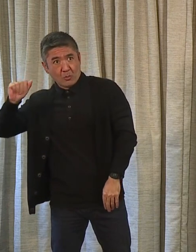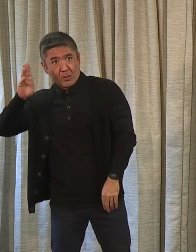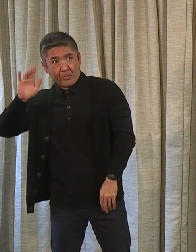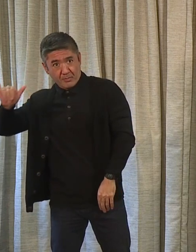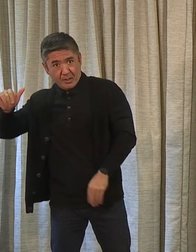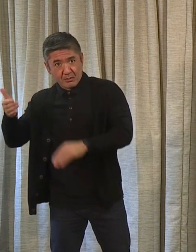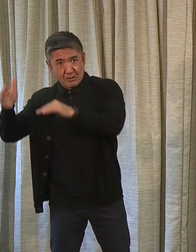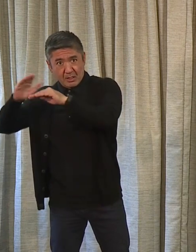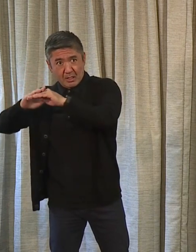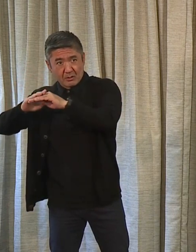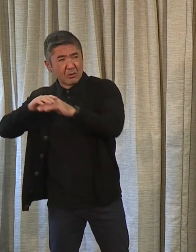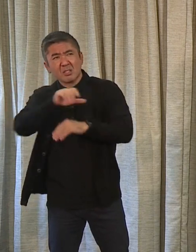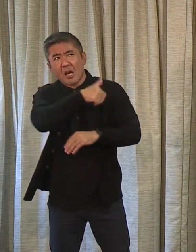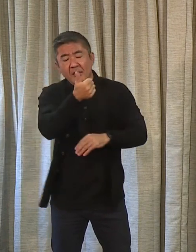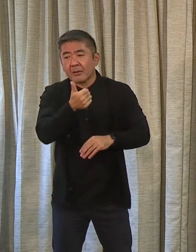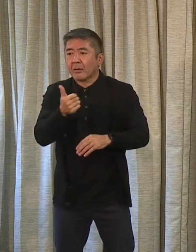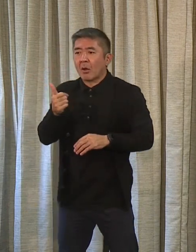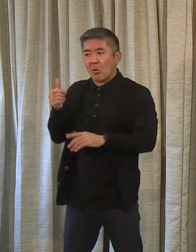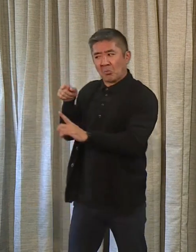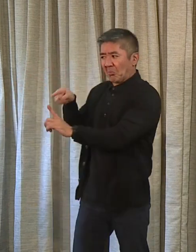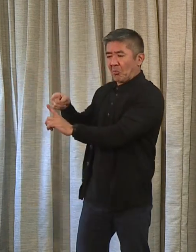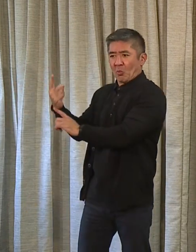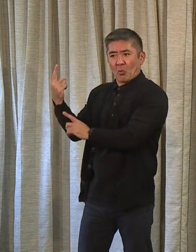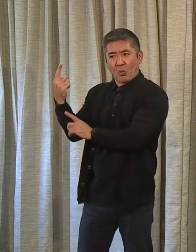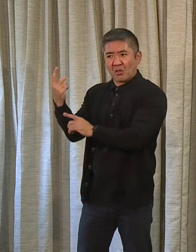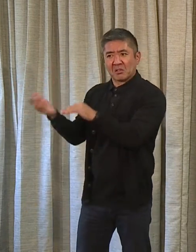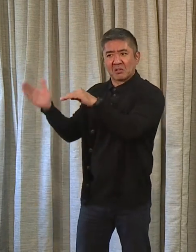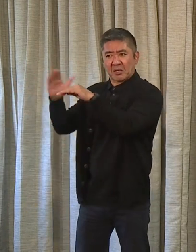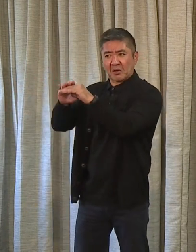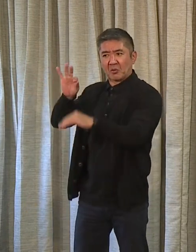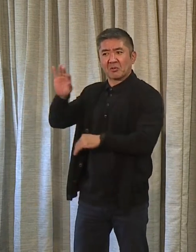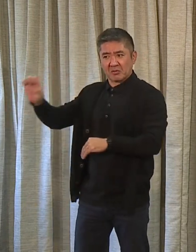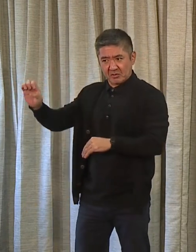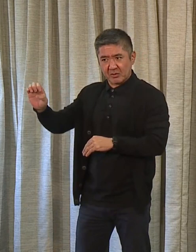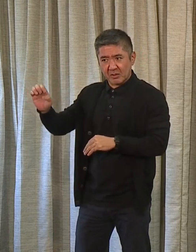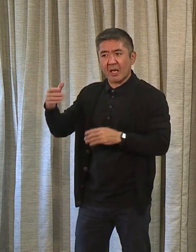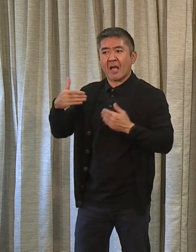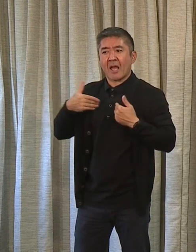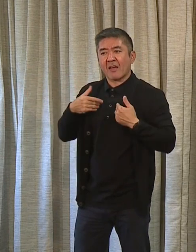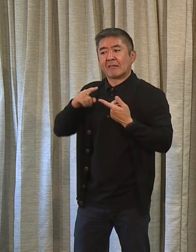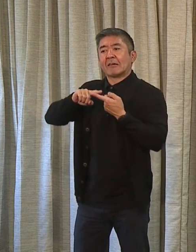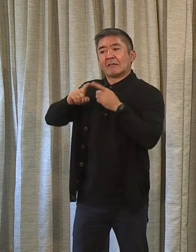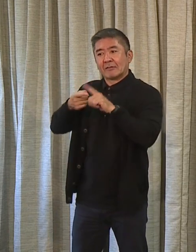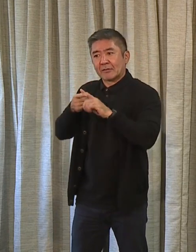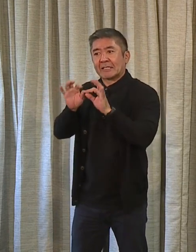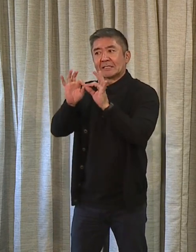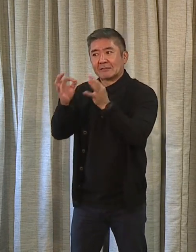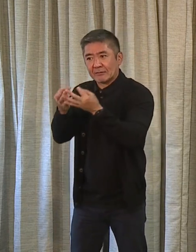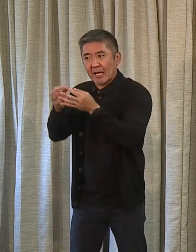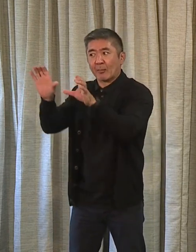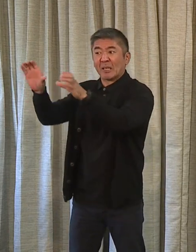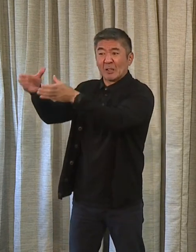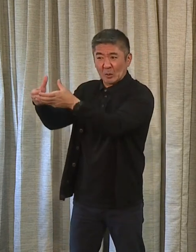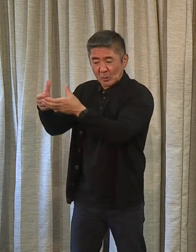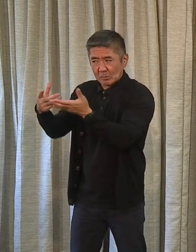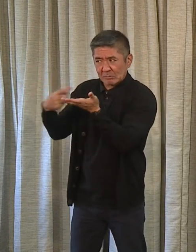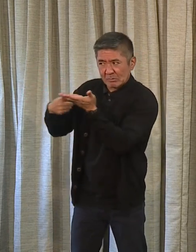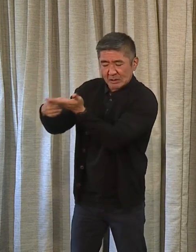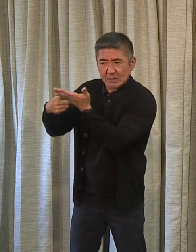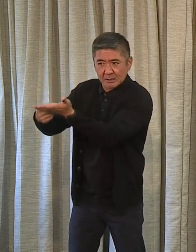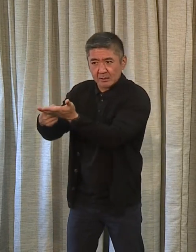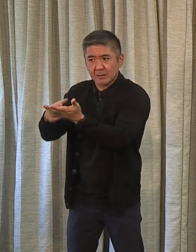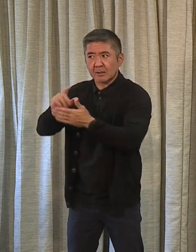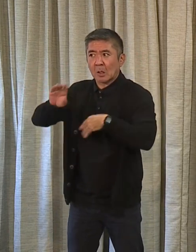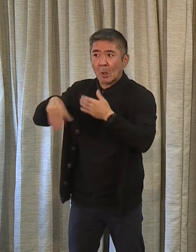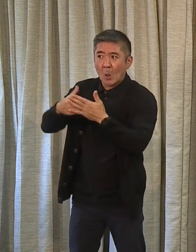Hanauma Bay is the only one that comes to mind. We've had a lot of discussions with the Friends of Hanauma Bay about that and the resource and all the good things that